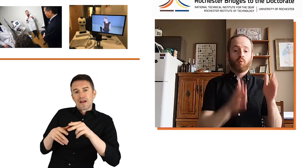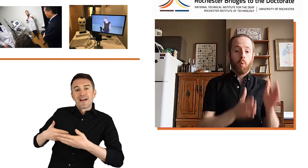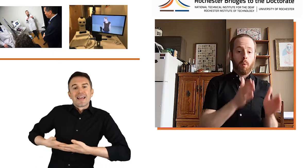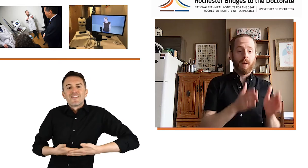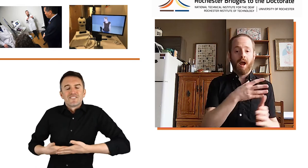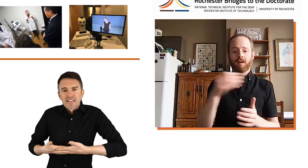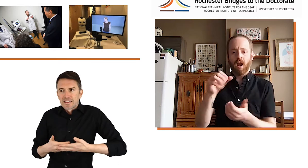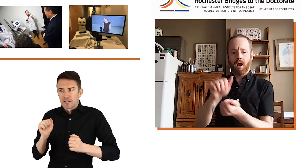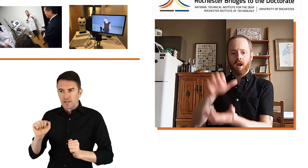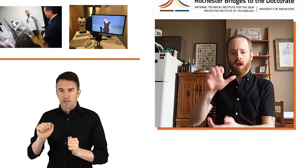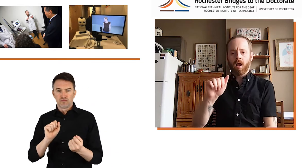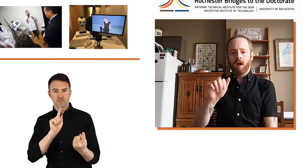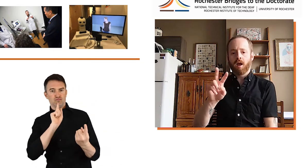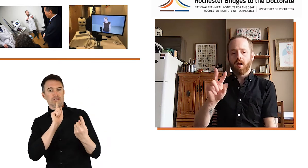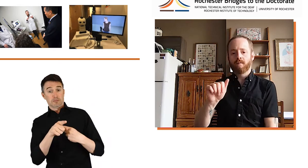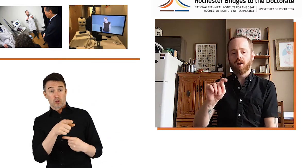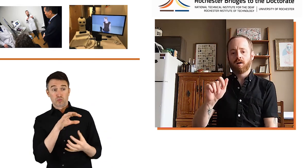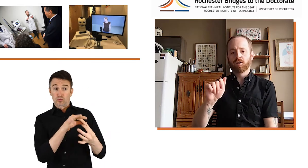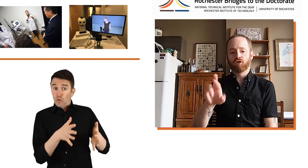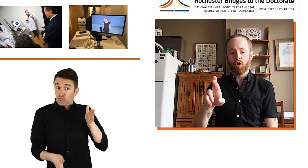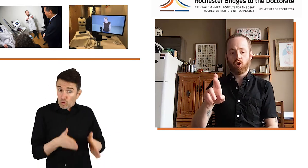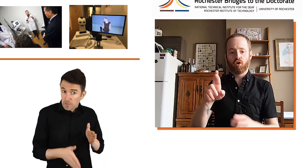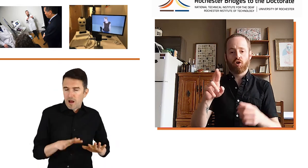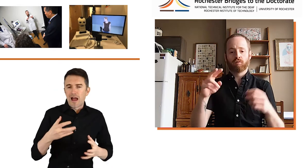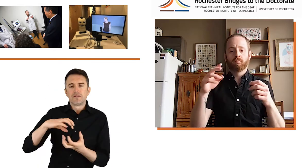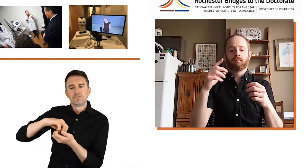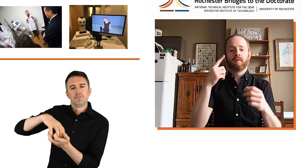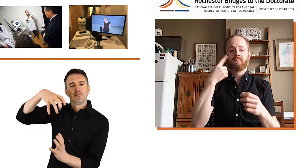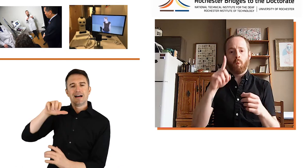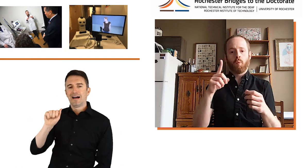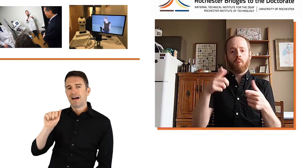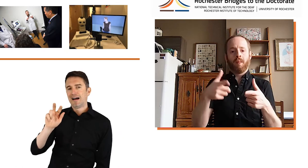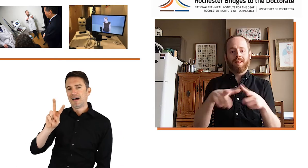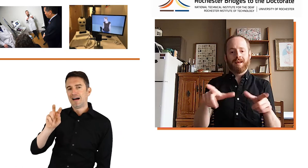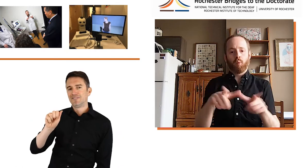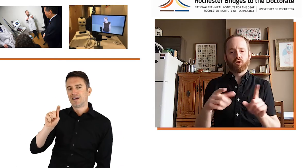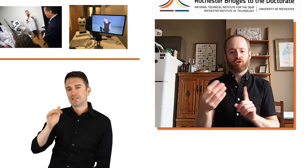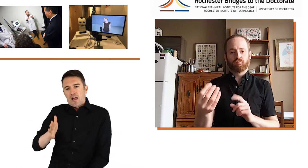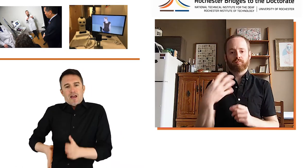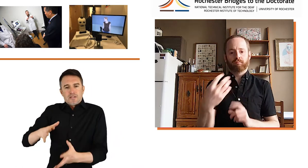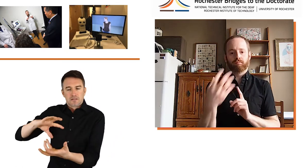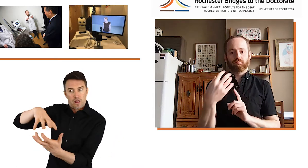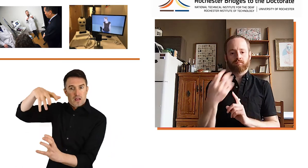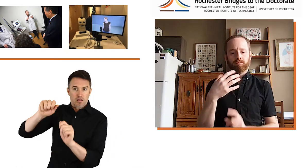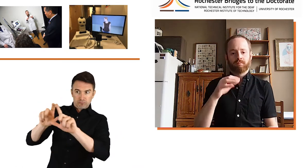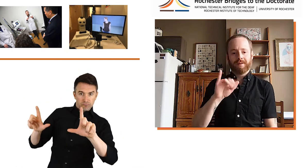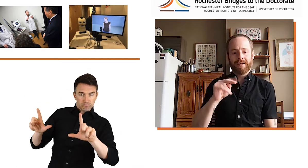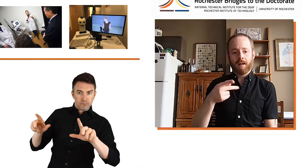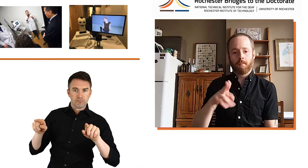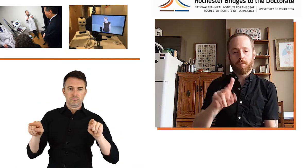robots and to avatars, and specifically for